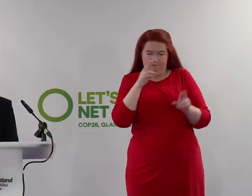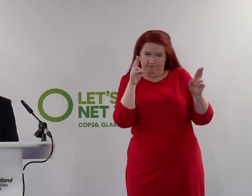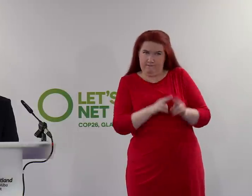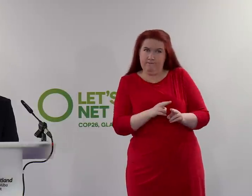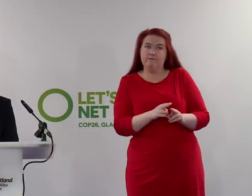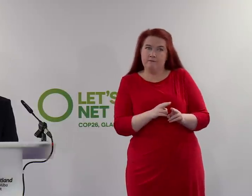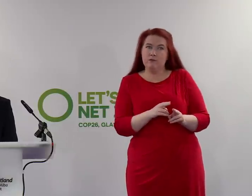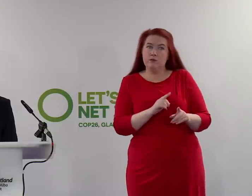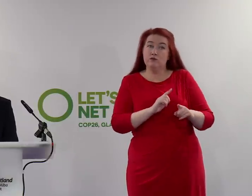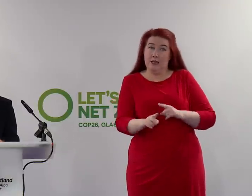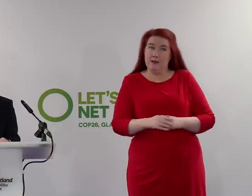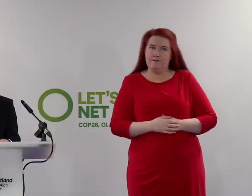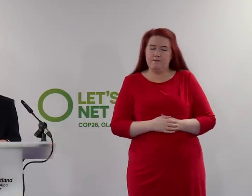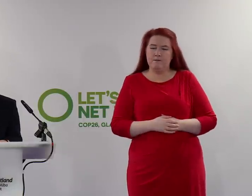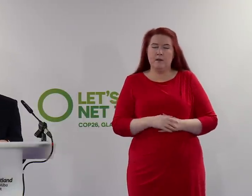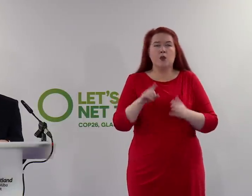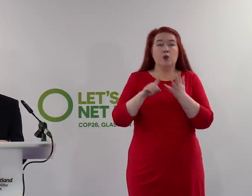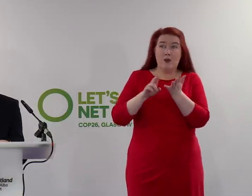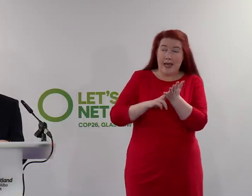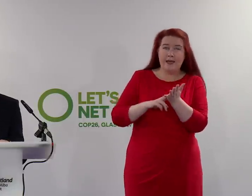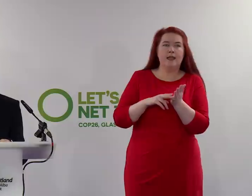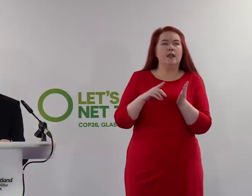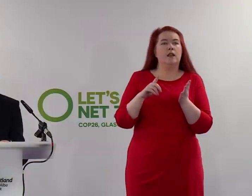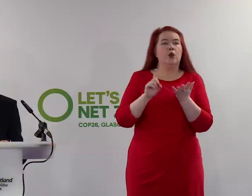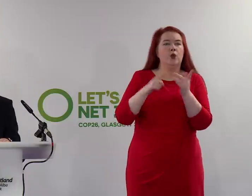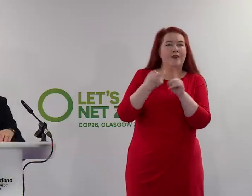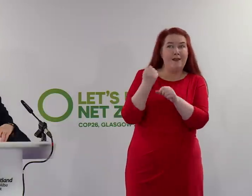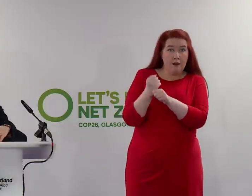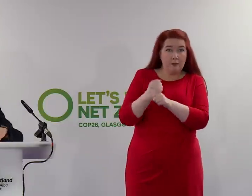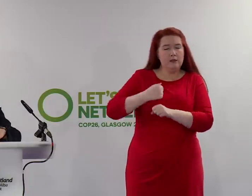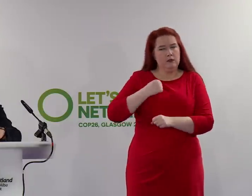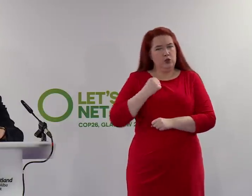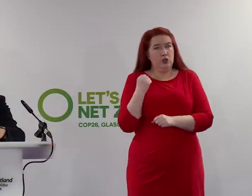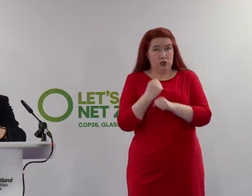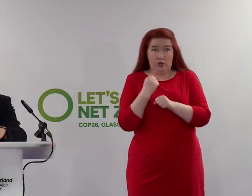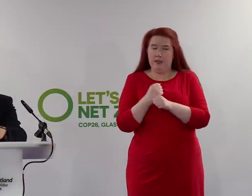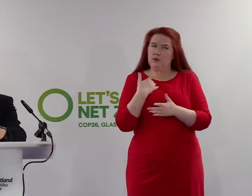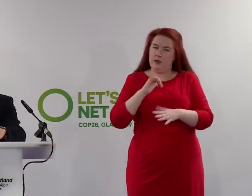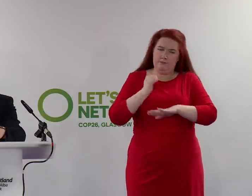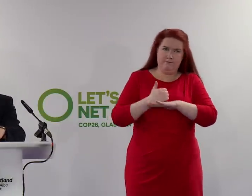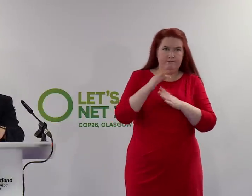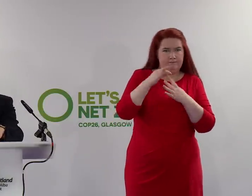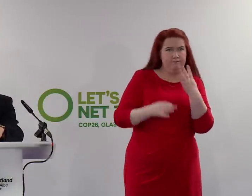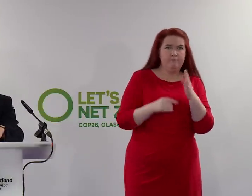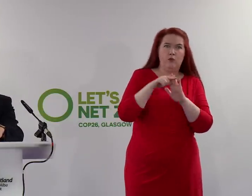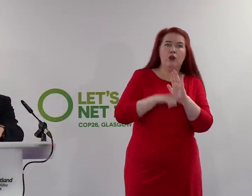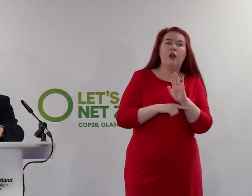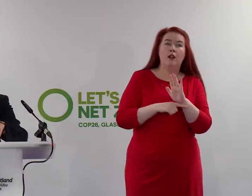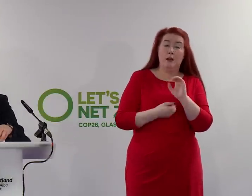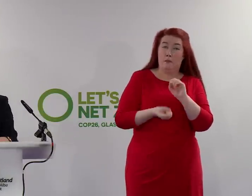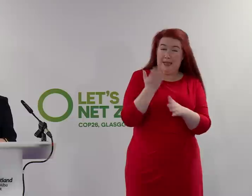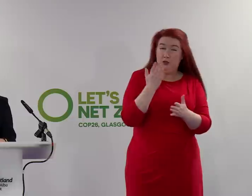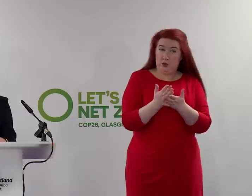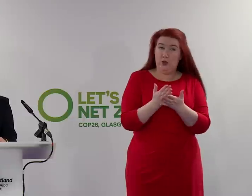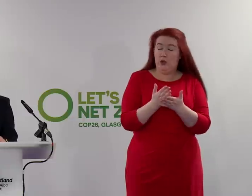is possible. The United Nations, the UK Government and the Scottish Government have taken a number of steps to ensure as far as possible,